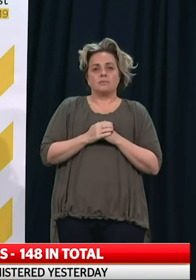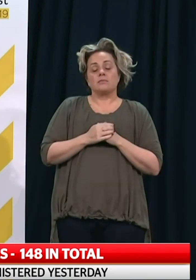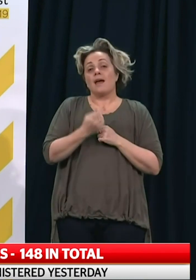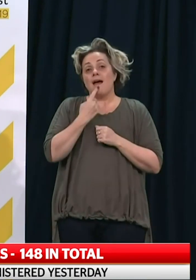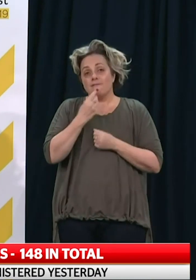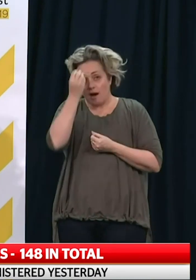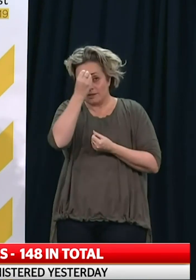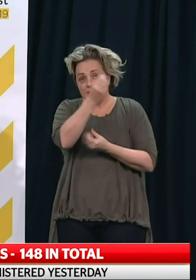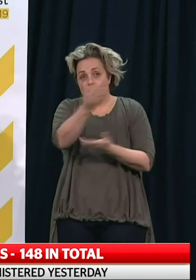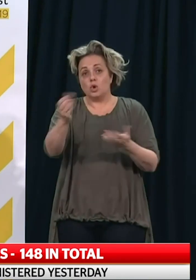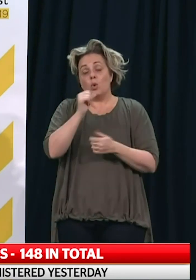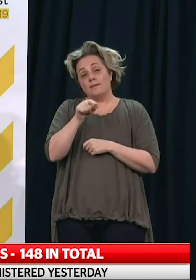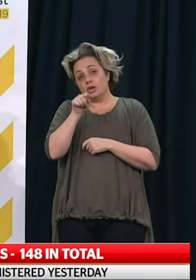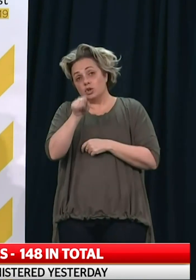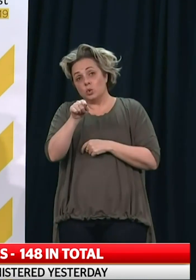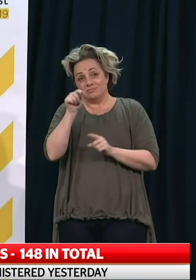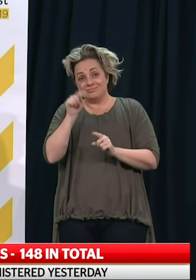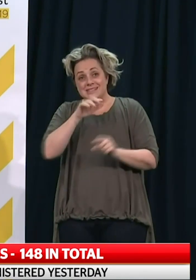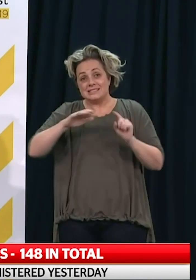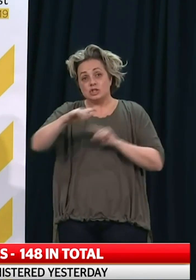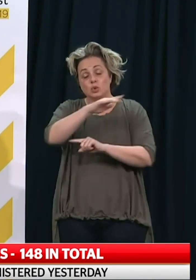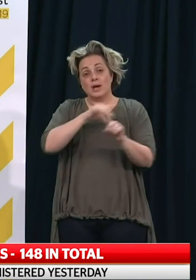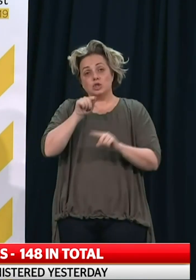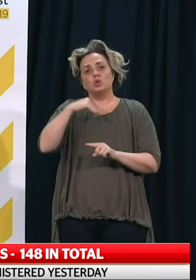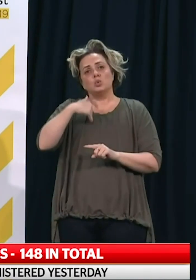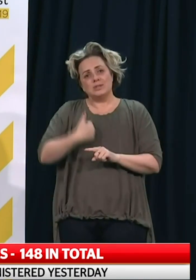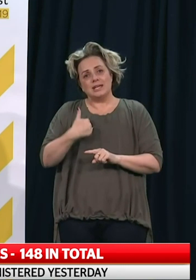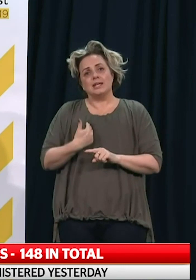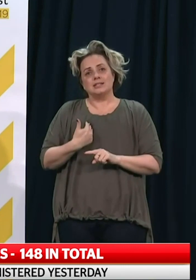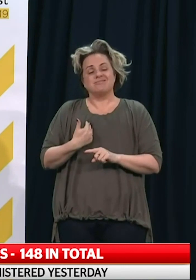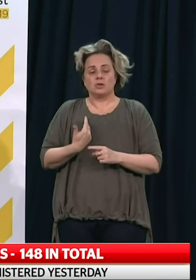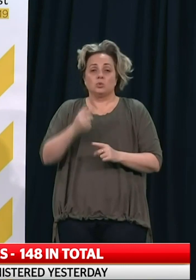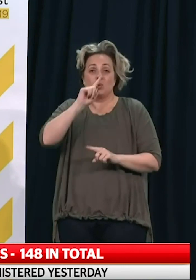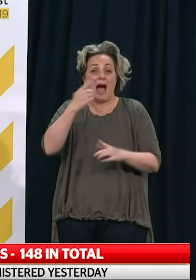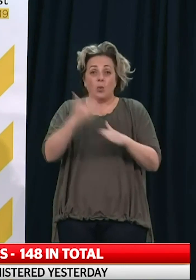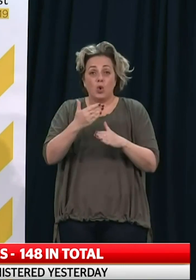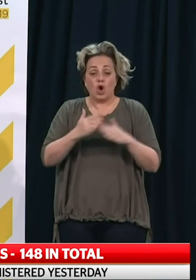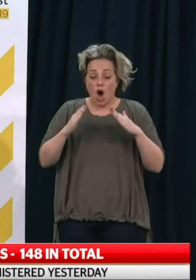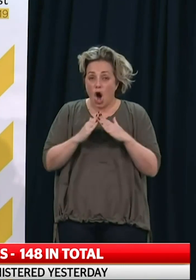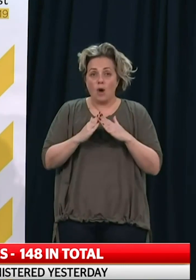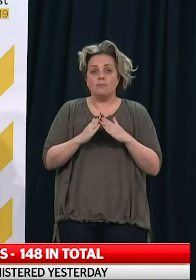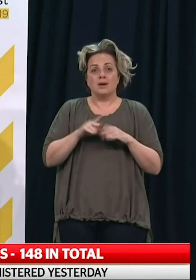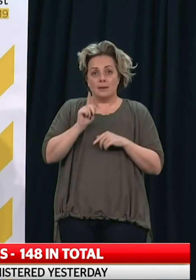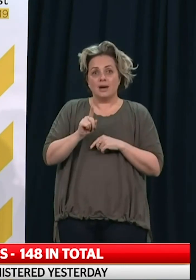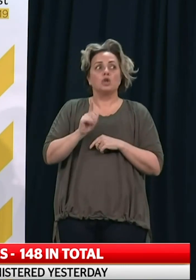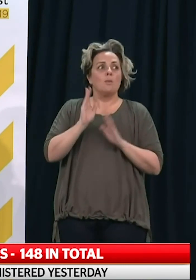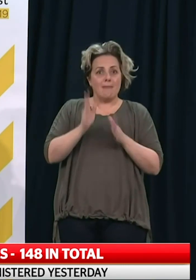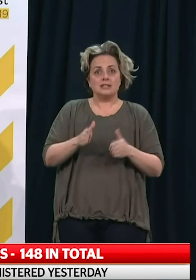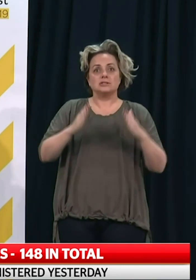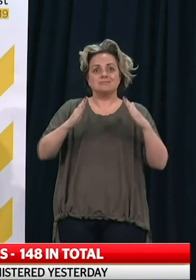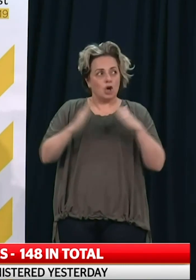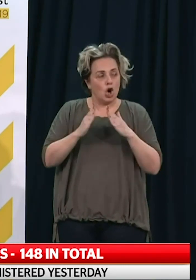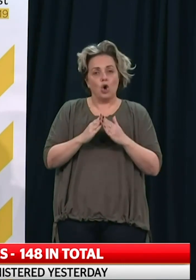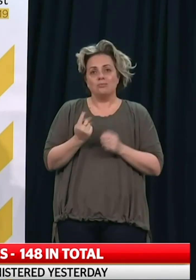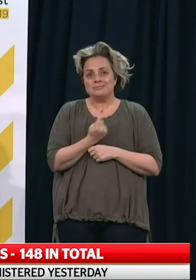anyone who is in a situation where they are required to work, they cannot work from home, and they are required to be at home for